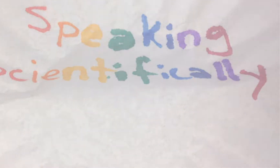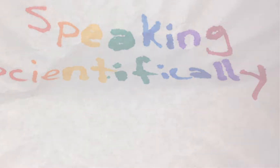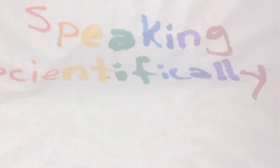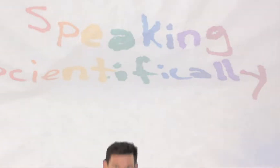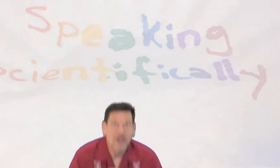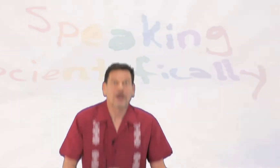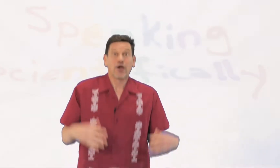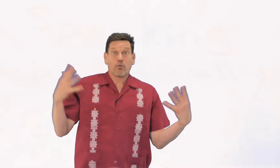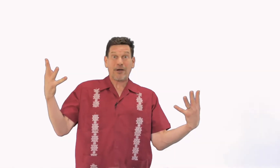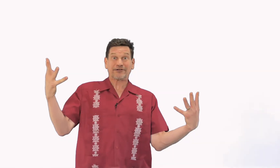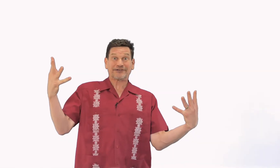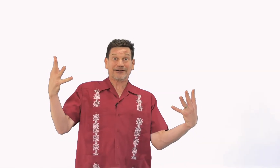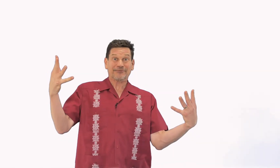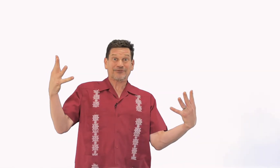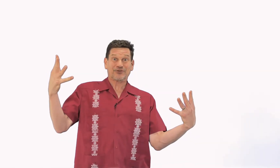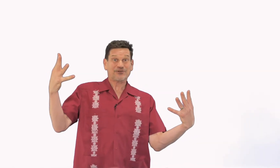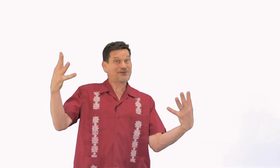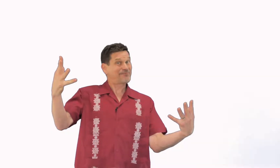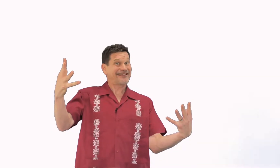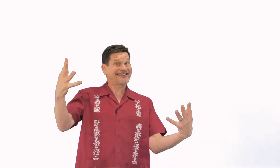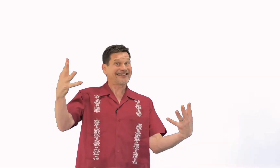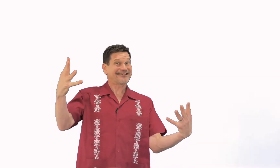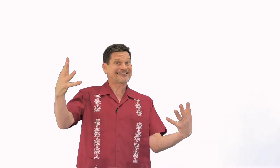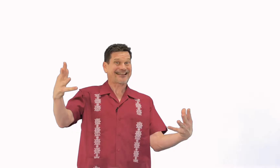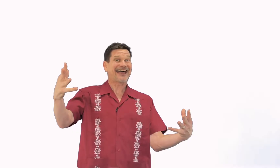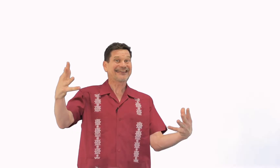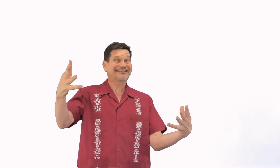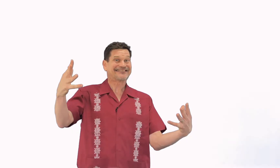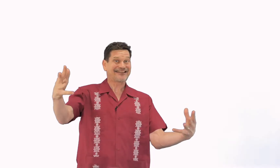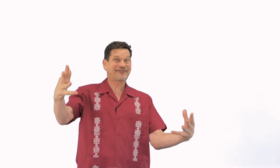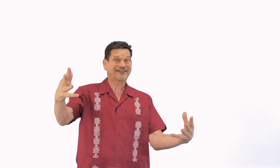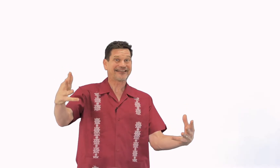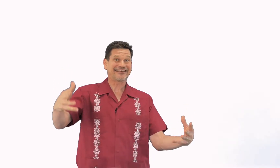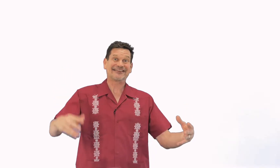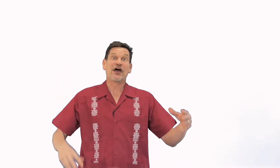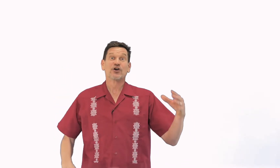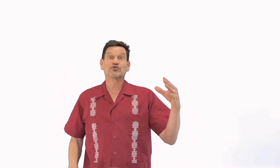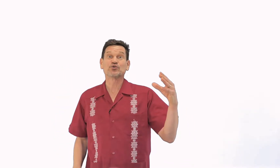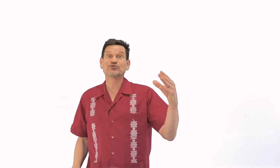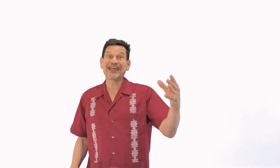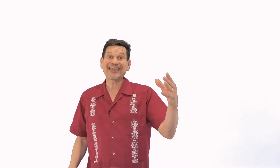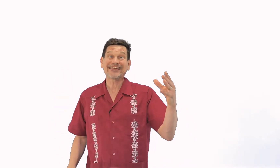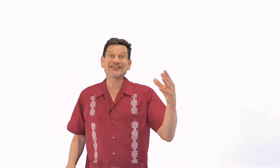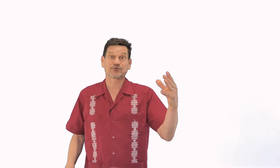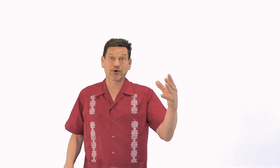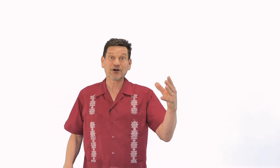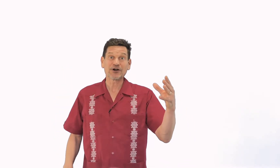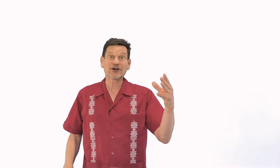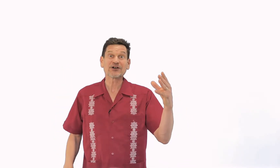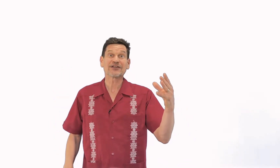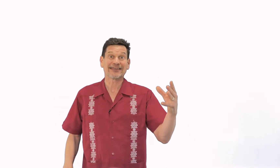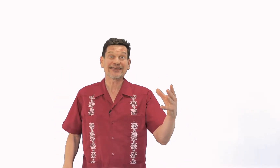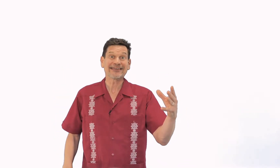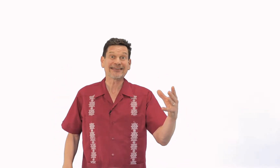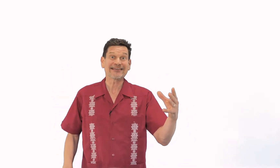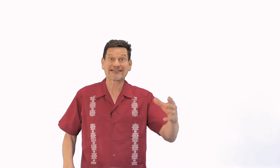Welcome to Speaking Scientifically. Today's word is